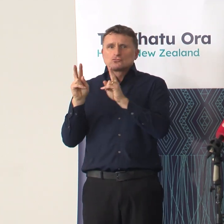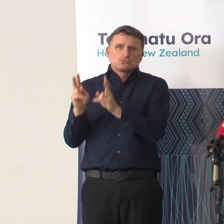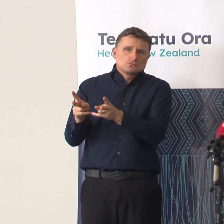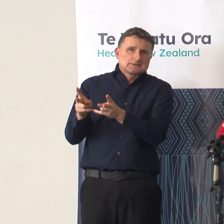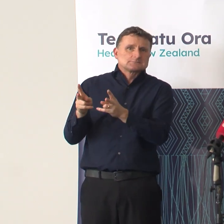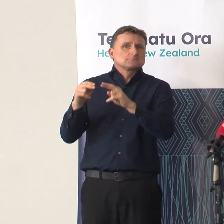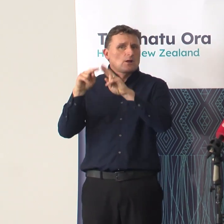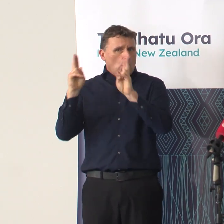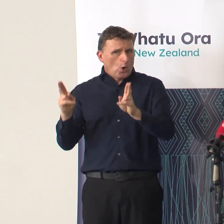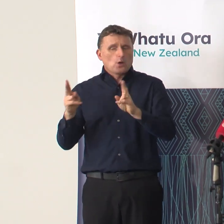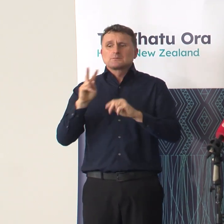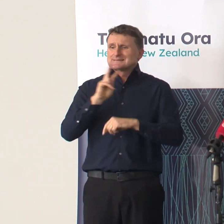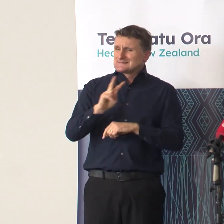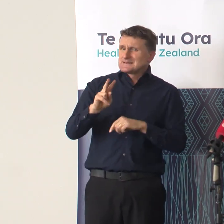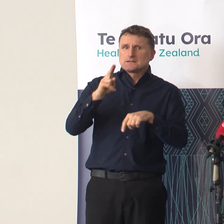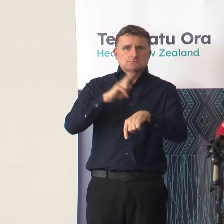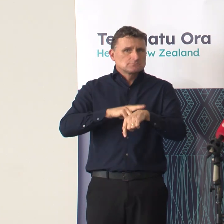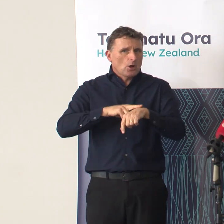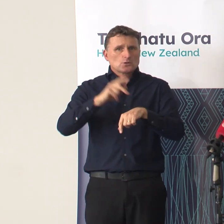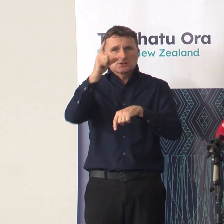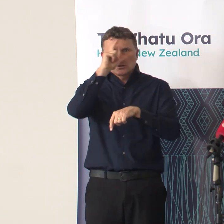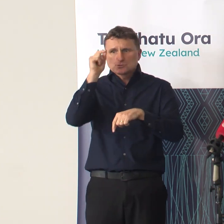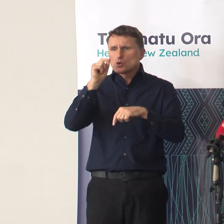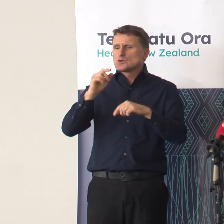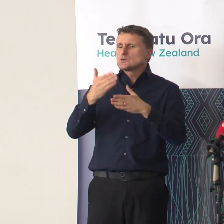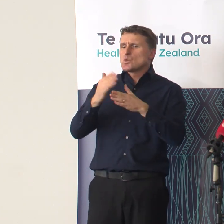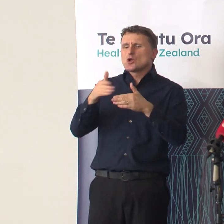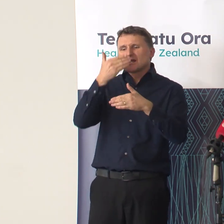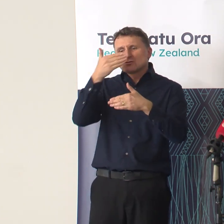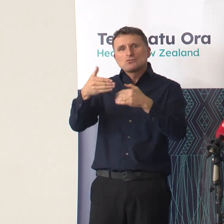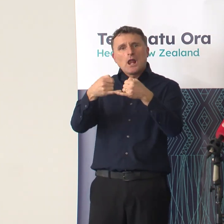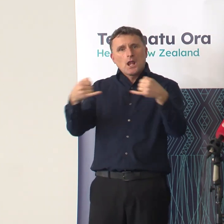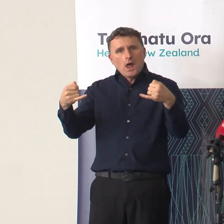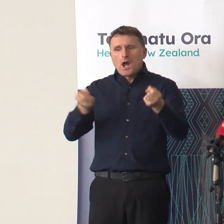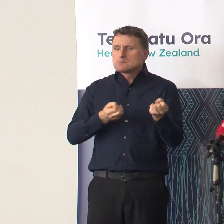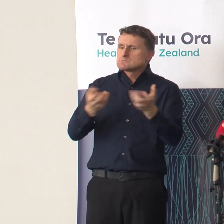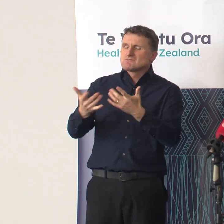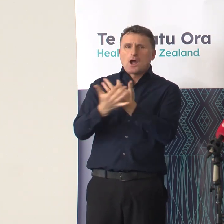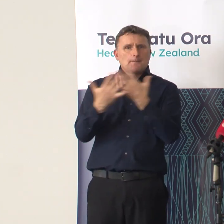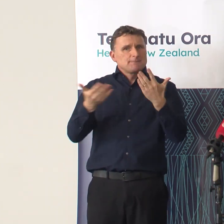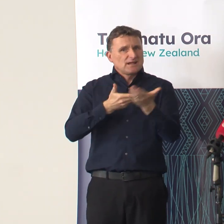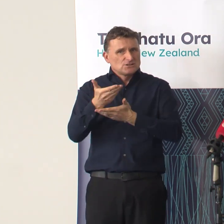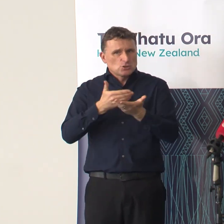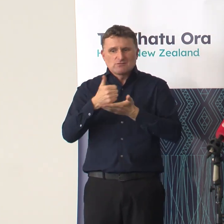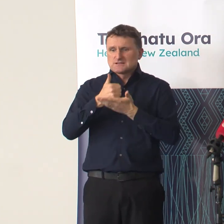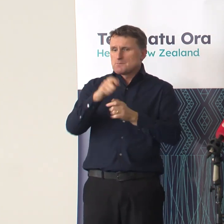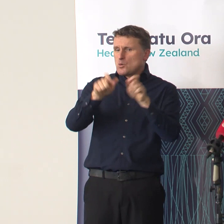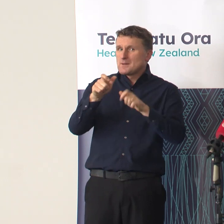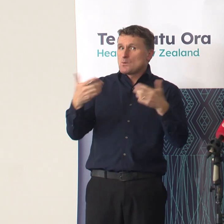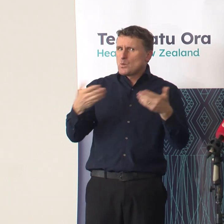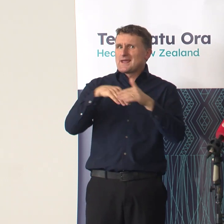busy out on the front line in their communities providing a huge range of services to support patients in their homes